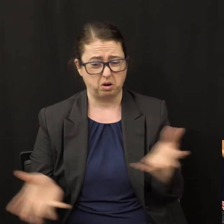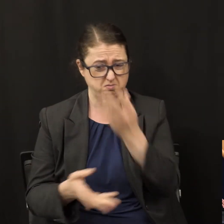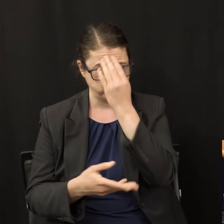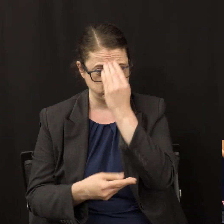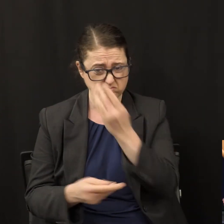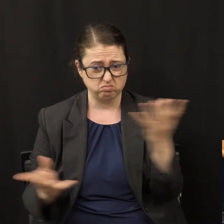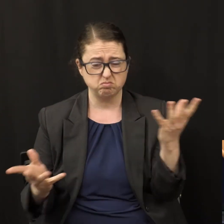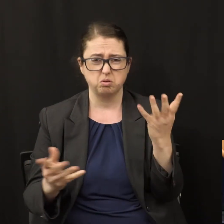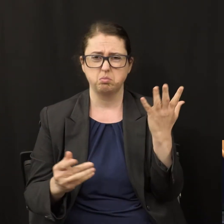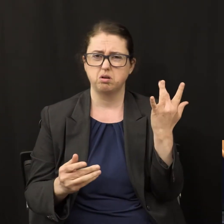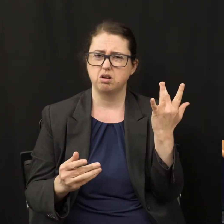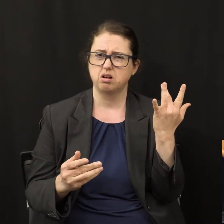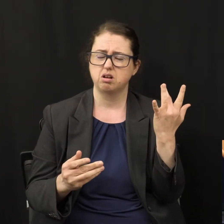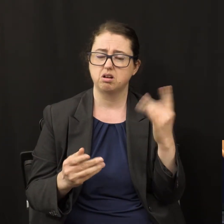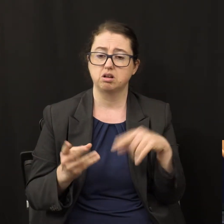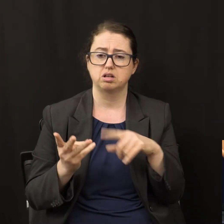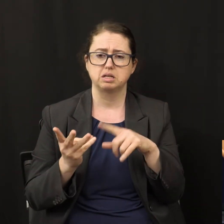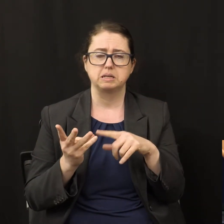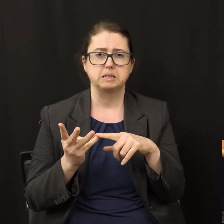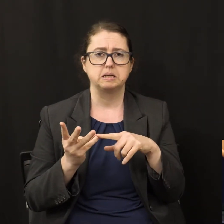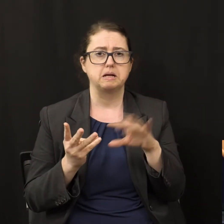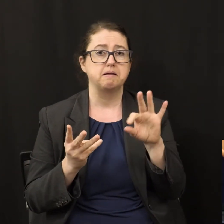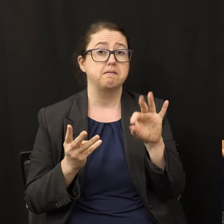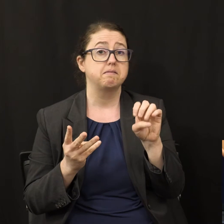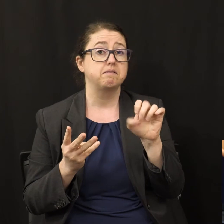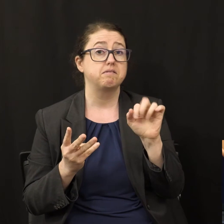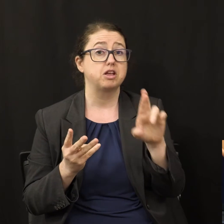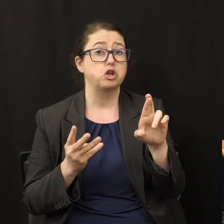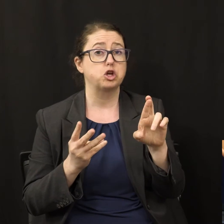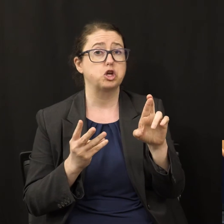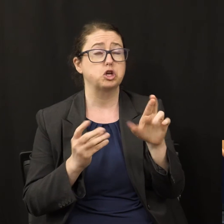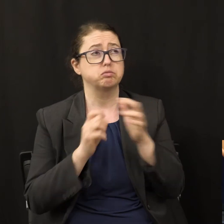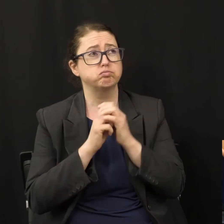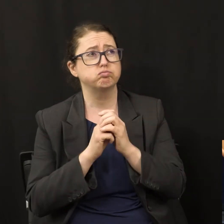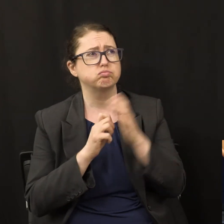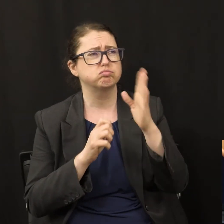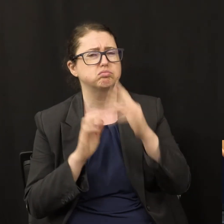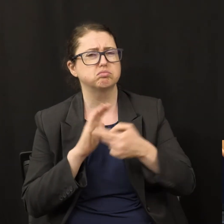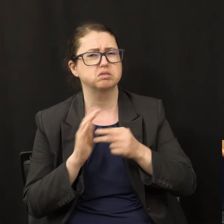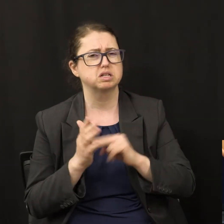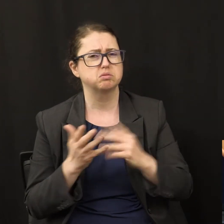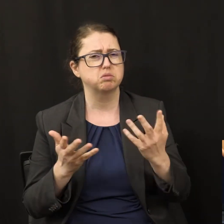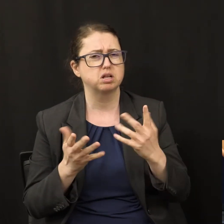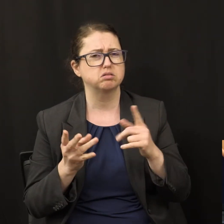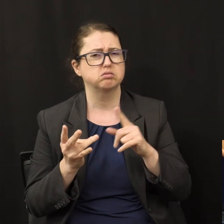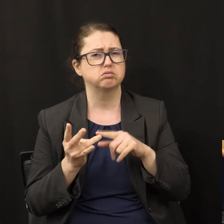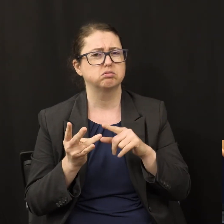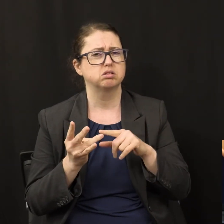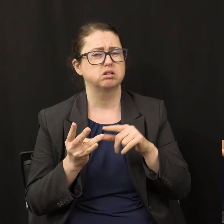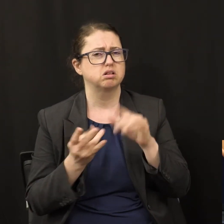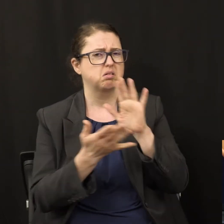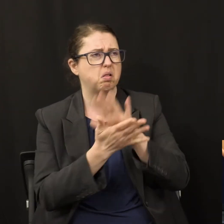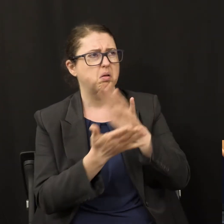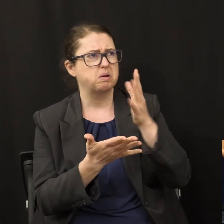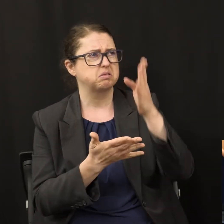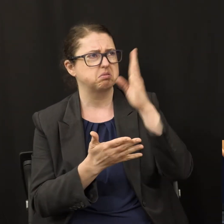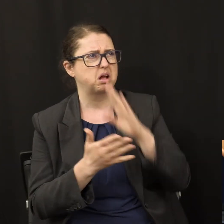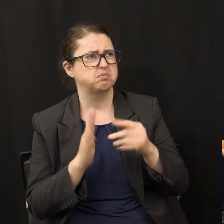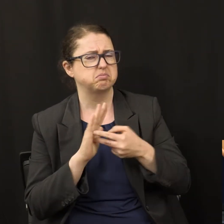does it mean to fear God? What does it mean to give glory to God? What